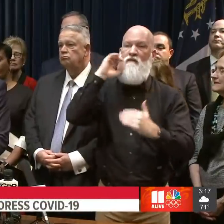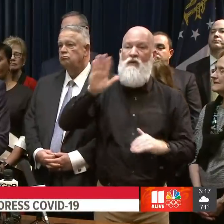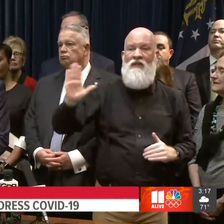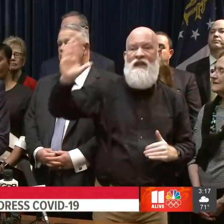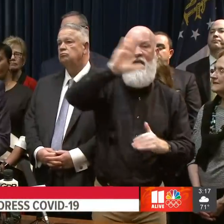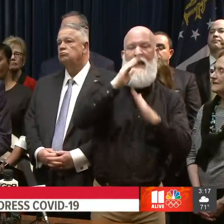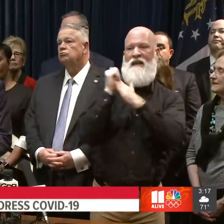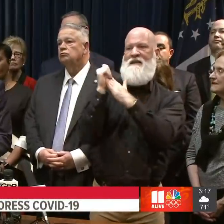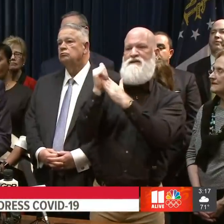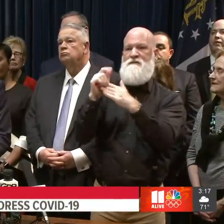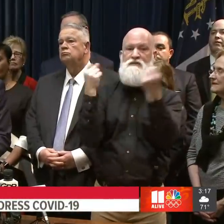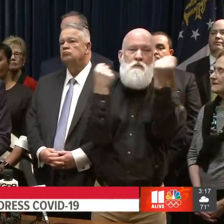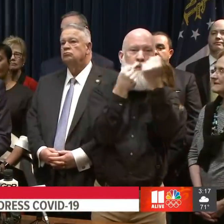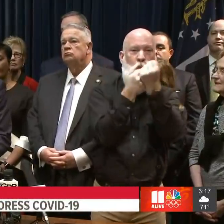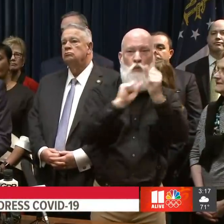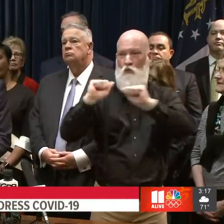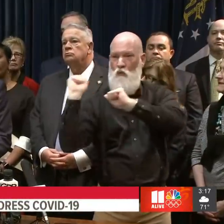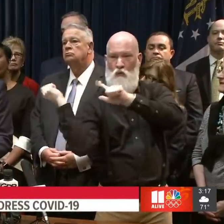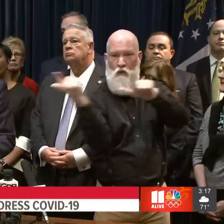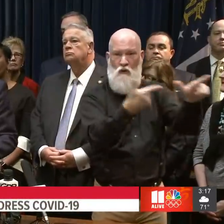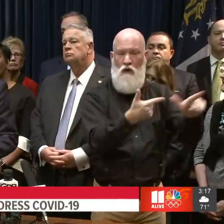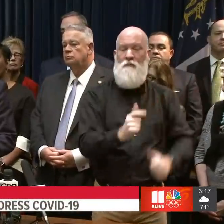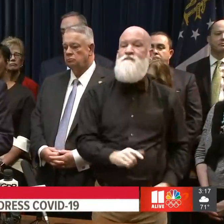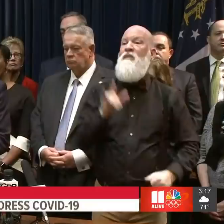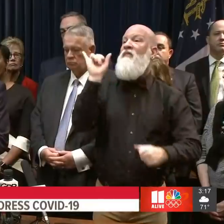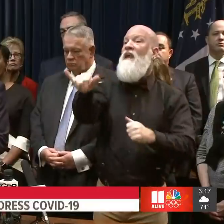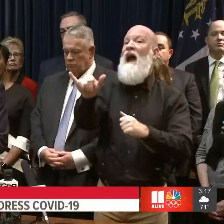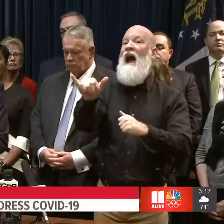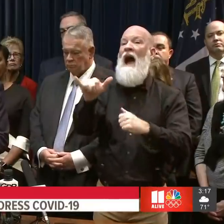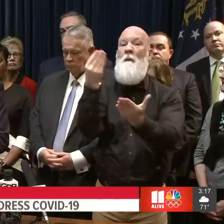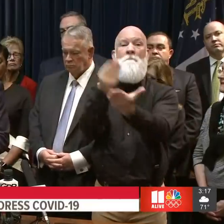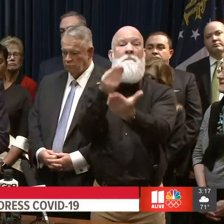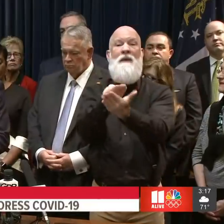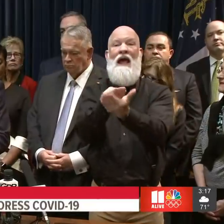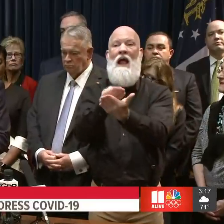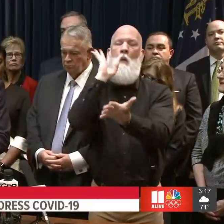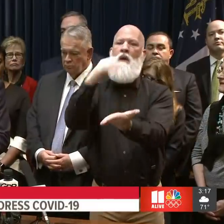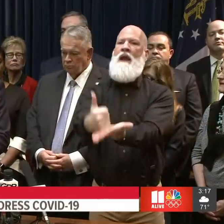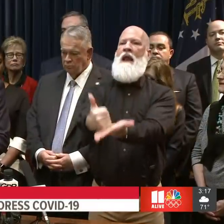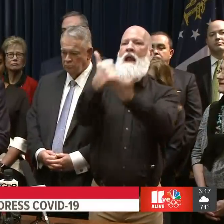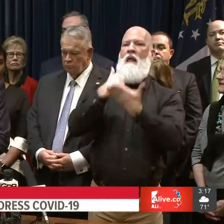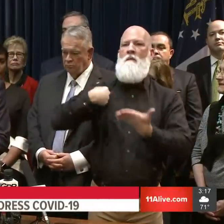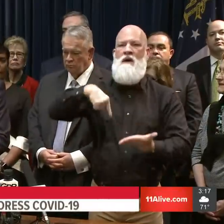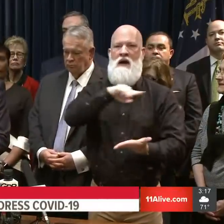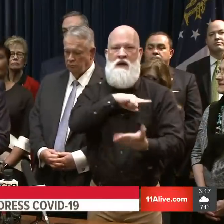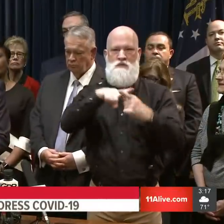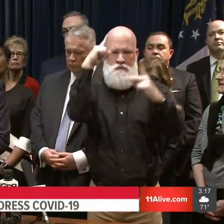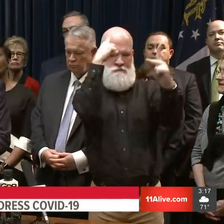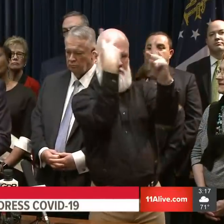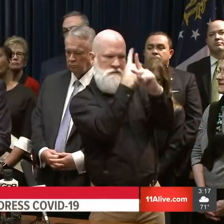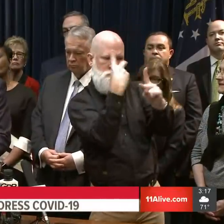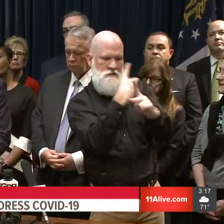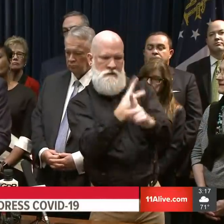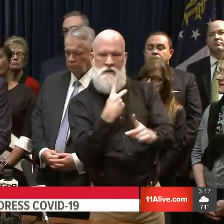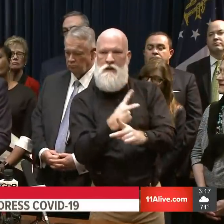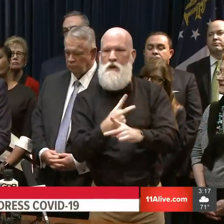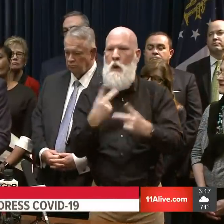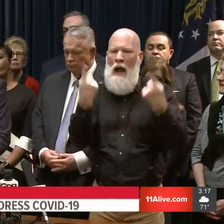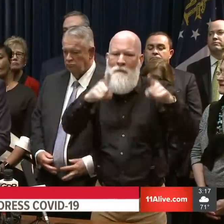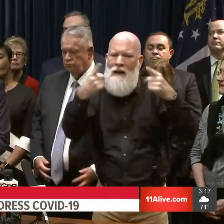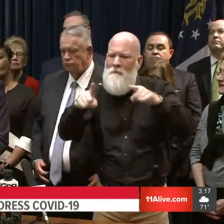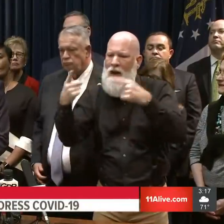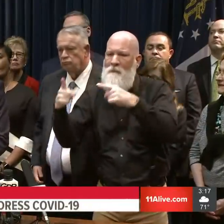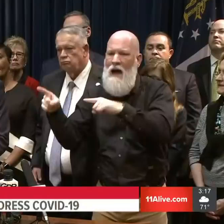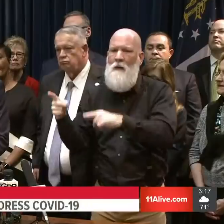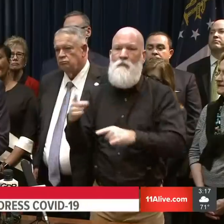will have more tools available to address our health needs in the weeks ahead. Given the quick rise of cases across our